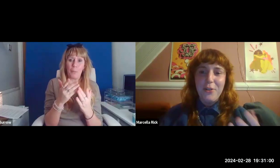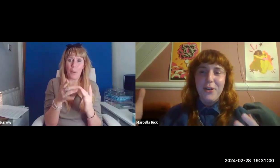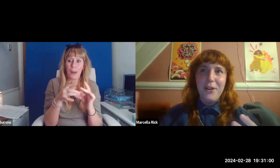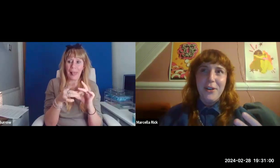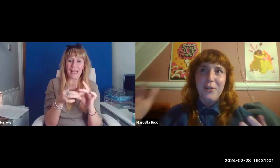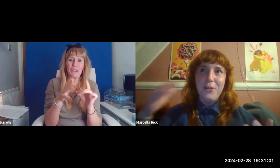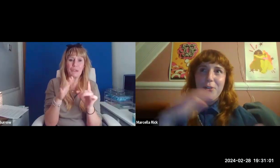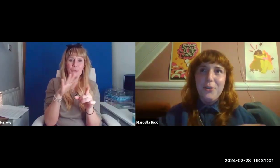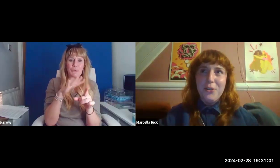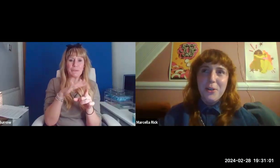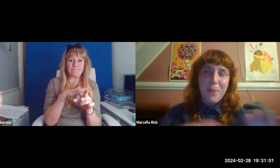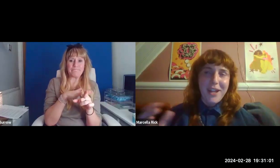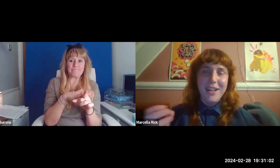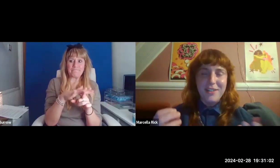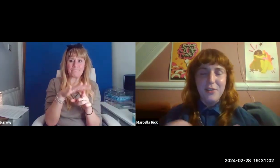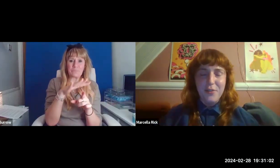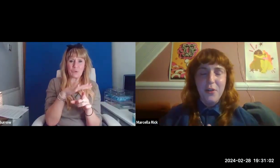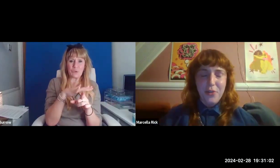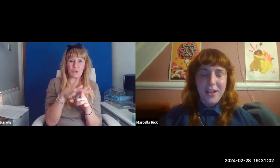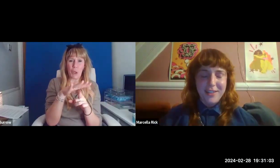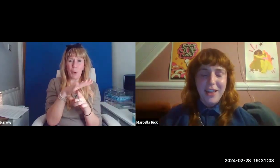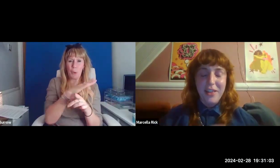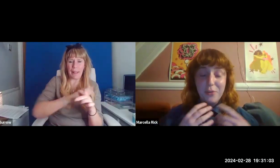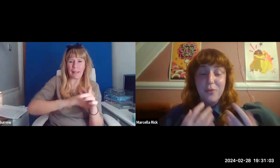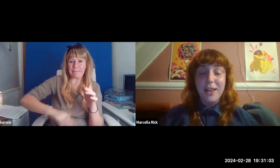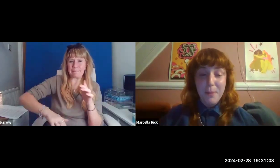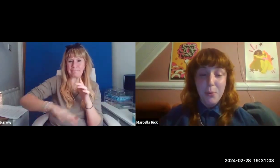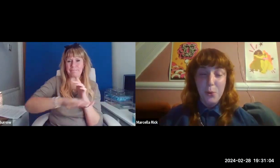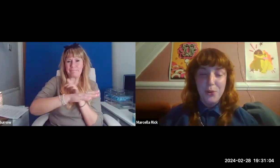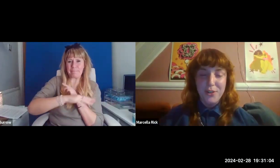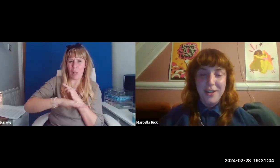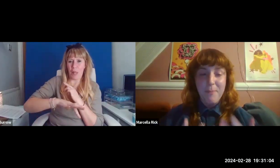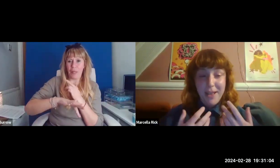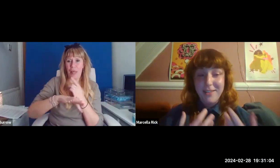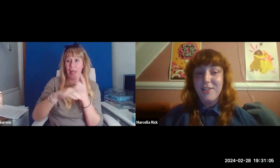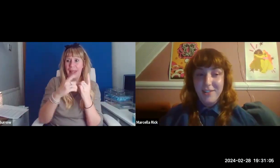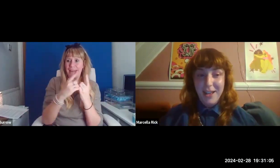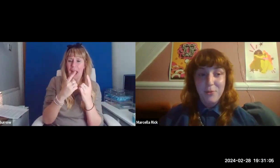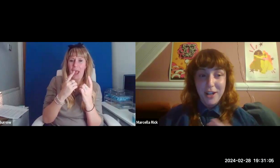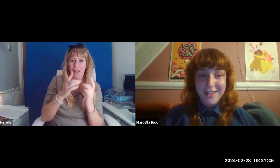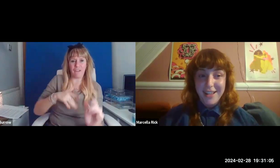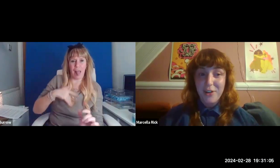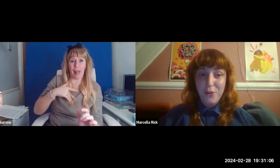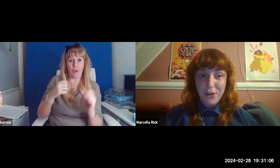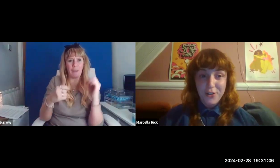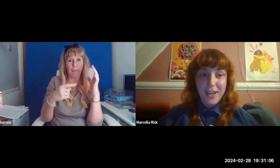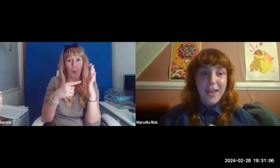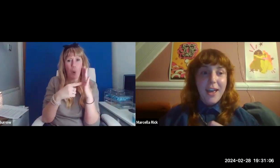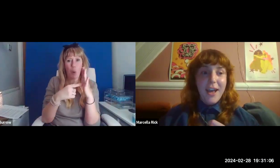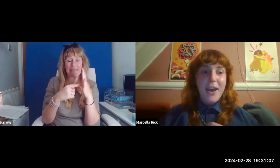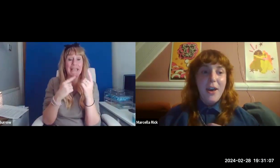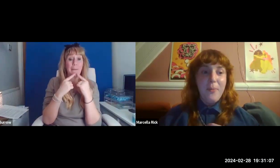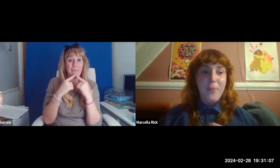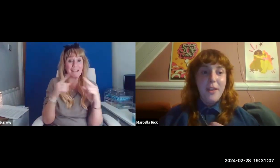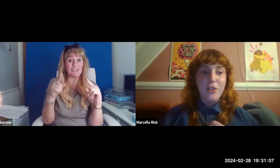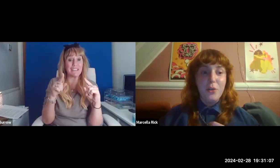there are underpinnings of things that I think are really important and messages that I'm trying to get across.